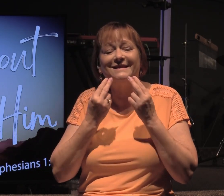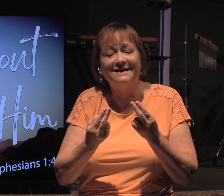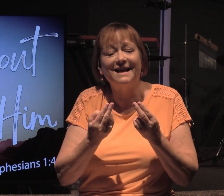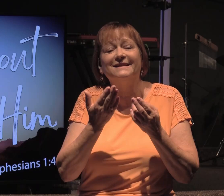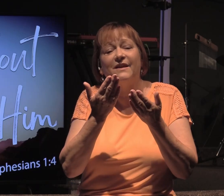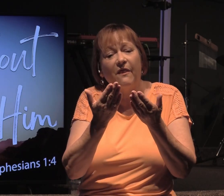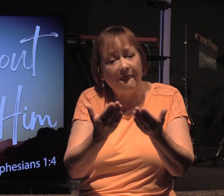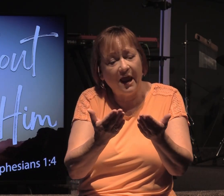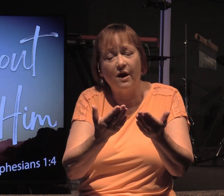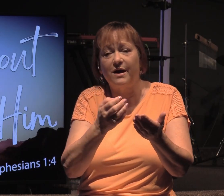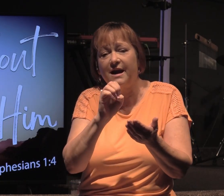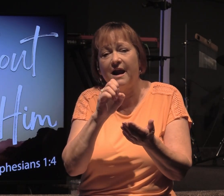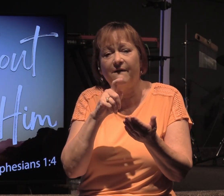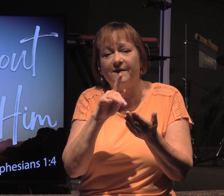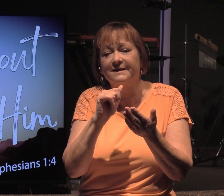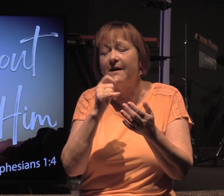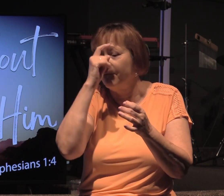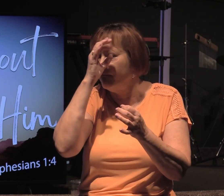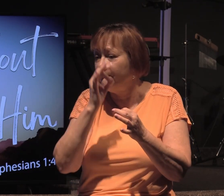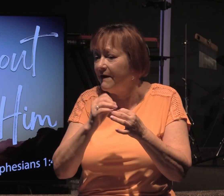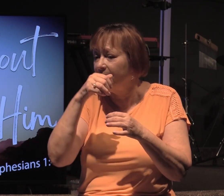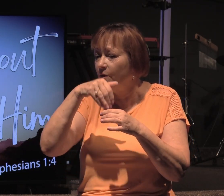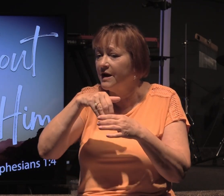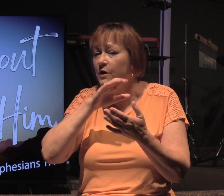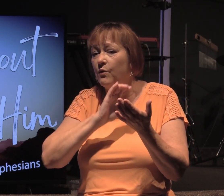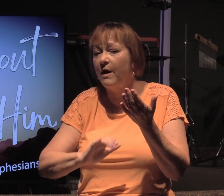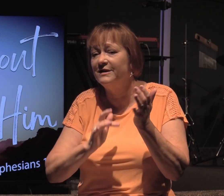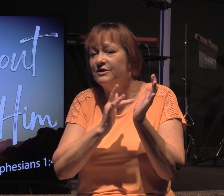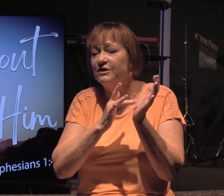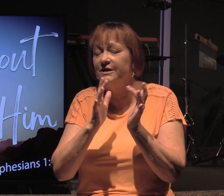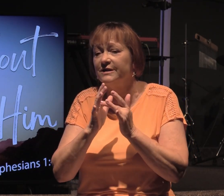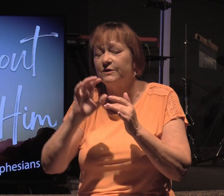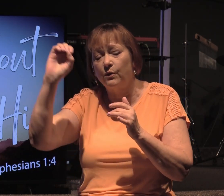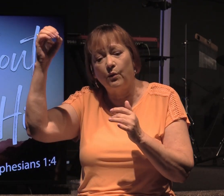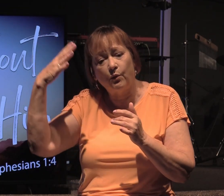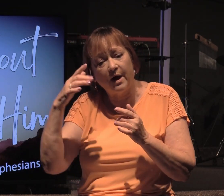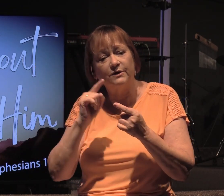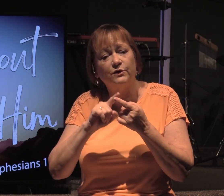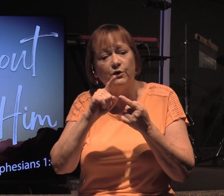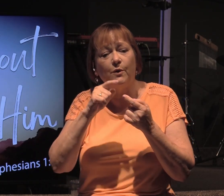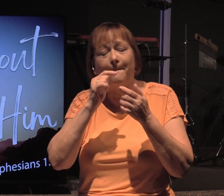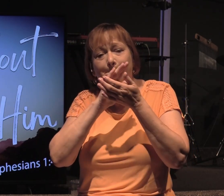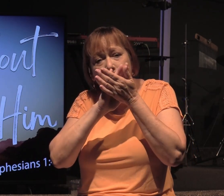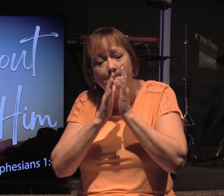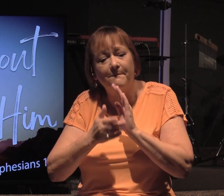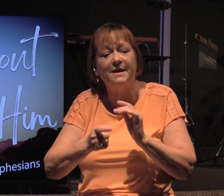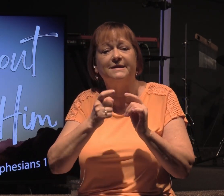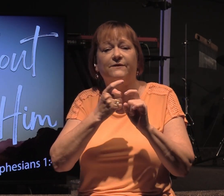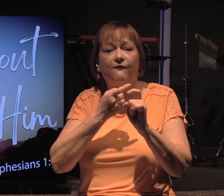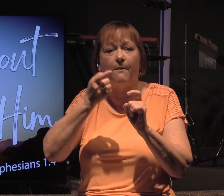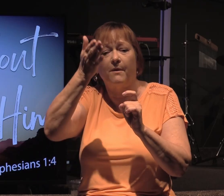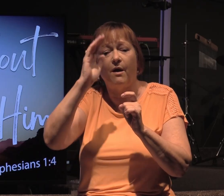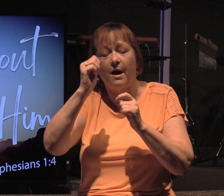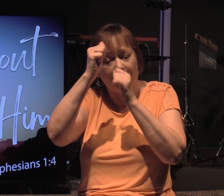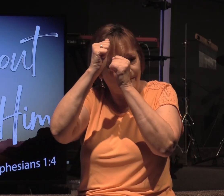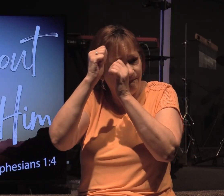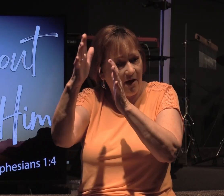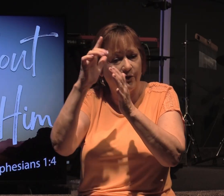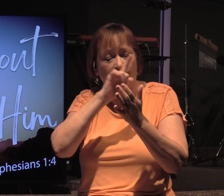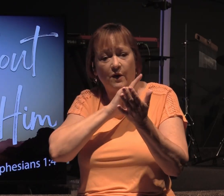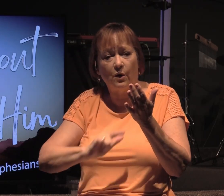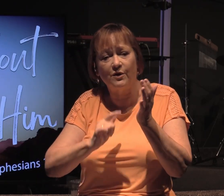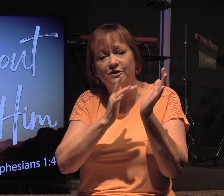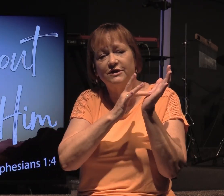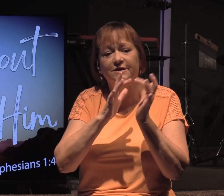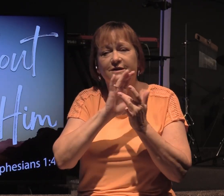Ephesus, and faithful in Christ Jesus, grace to you and peace from God our Father and the Lord